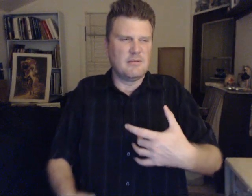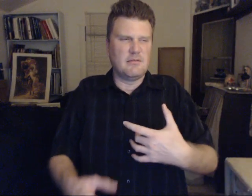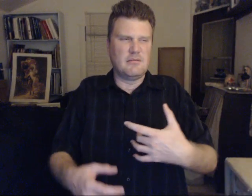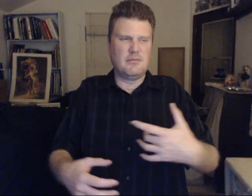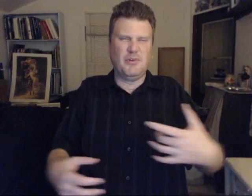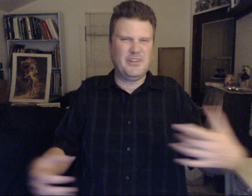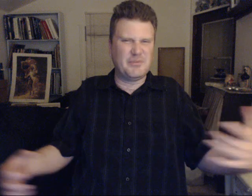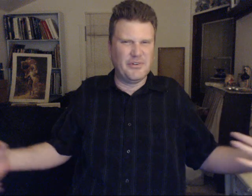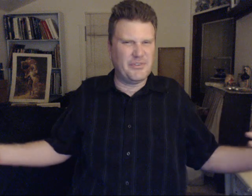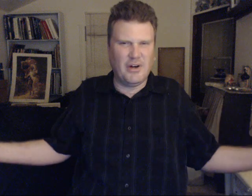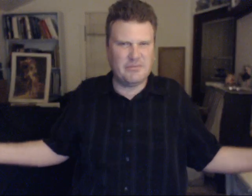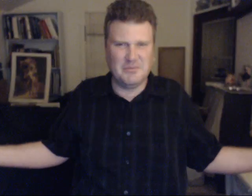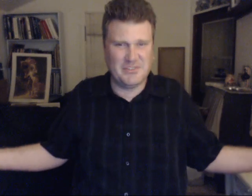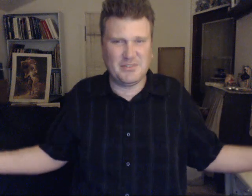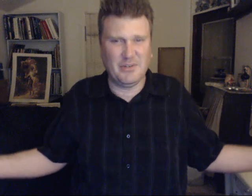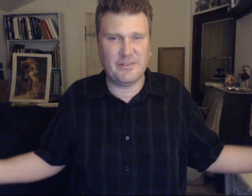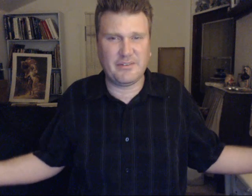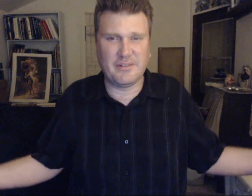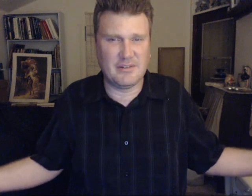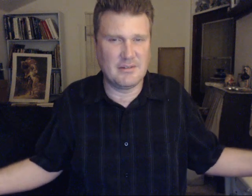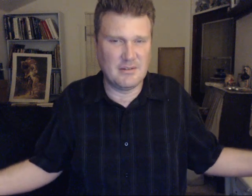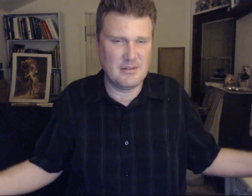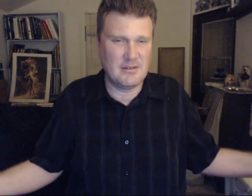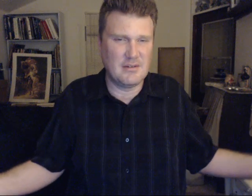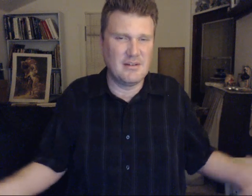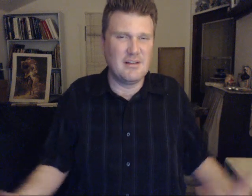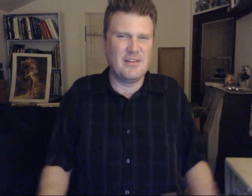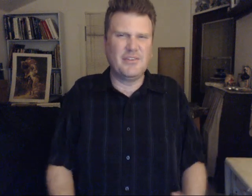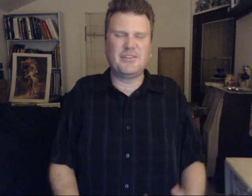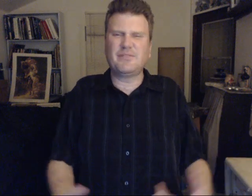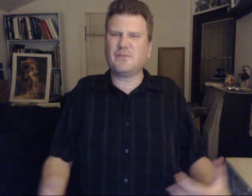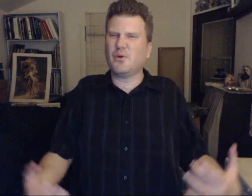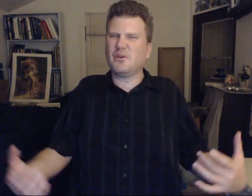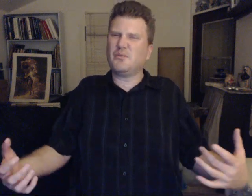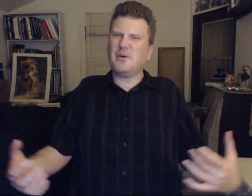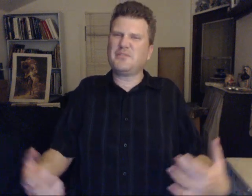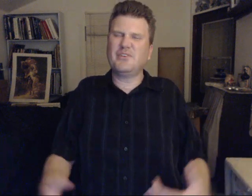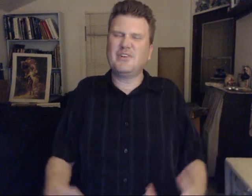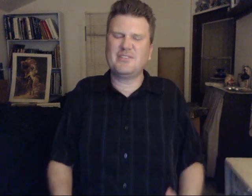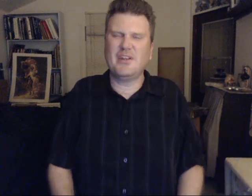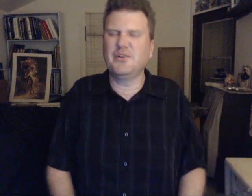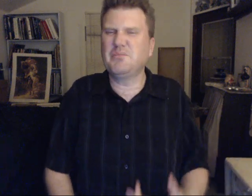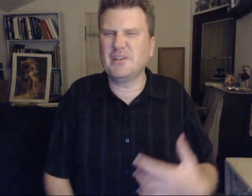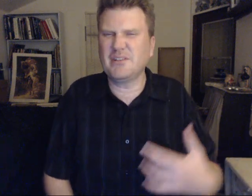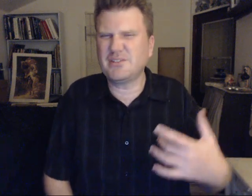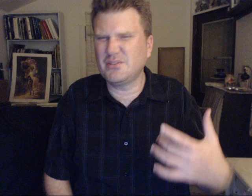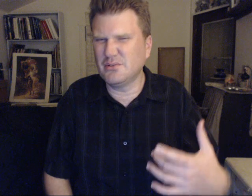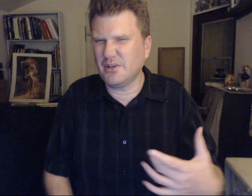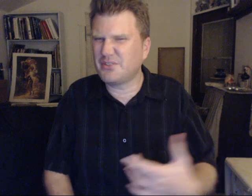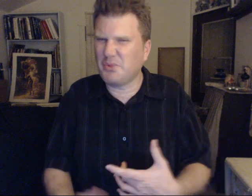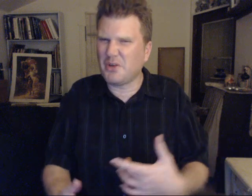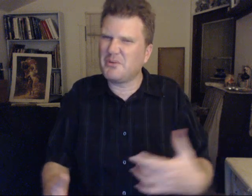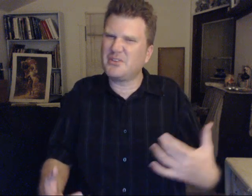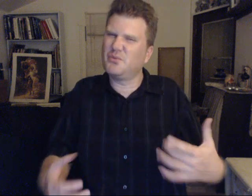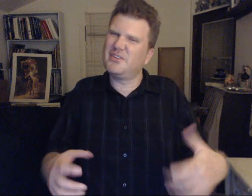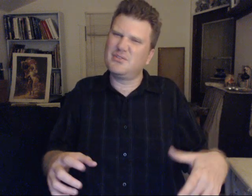But it's mostly off limits to us. This is for reptilians and other beings to experiment with. To